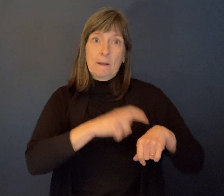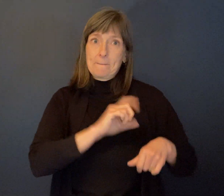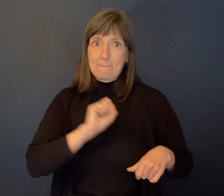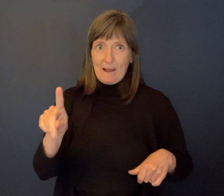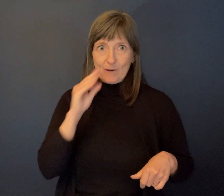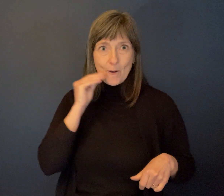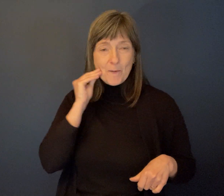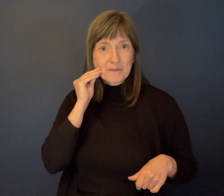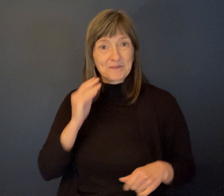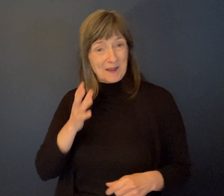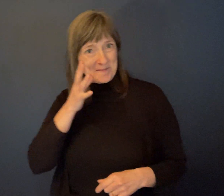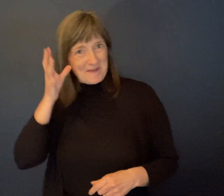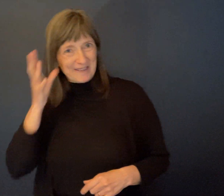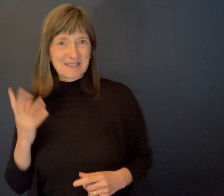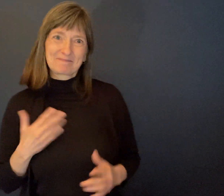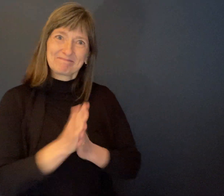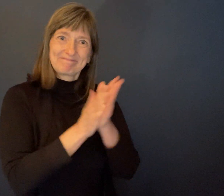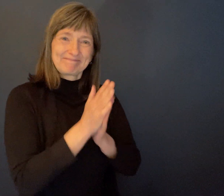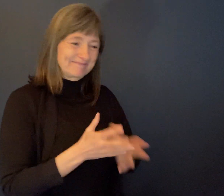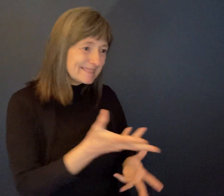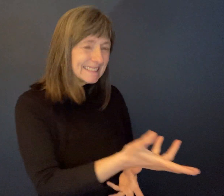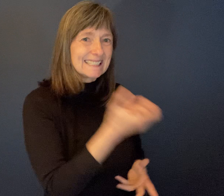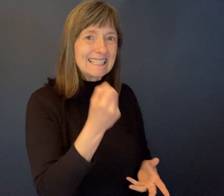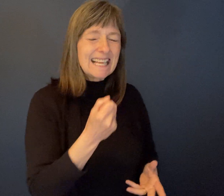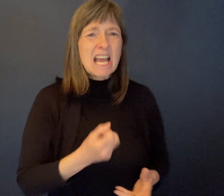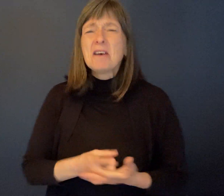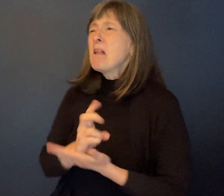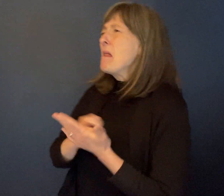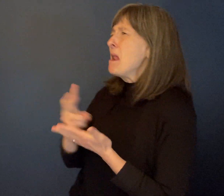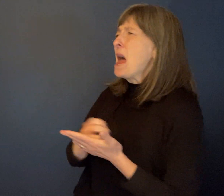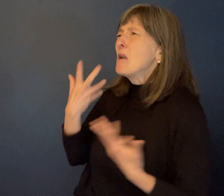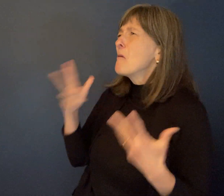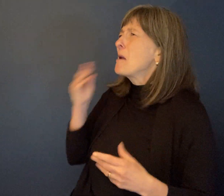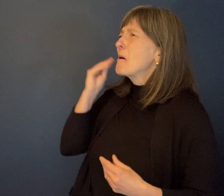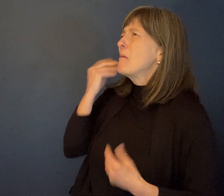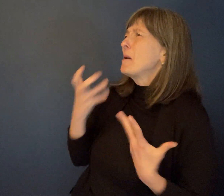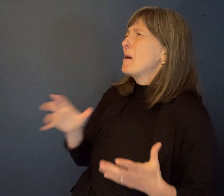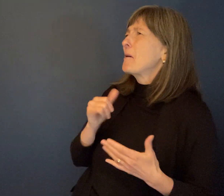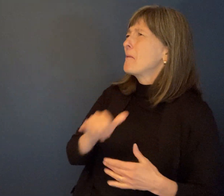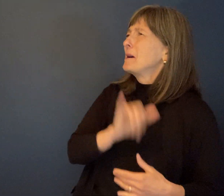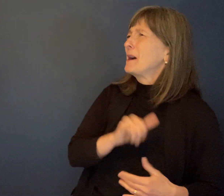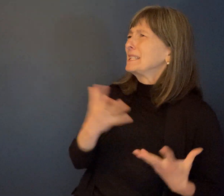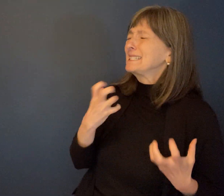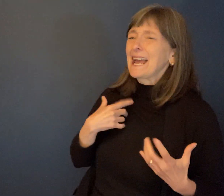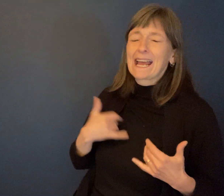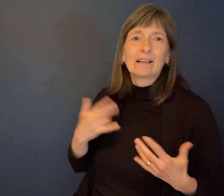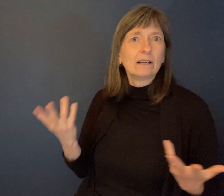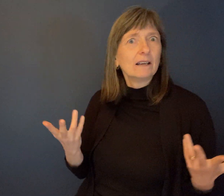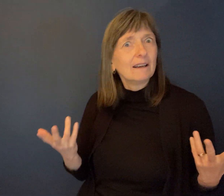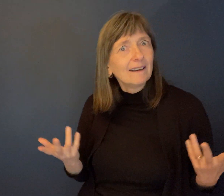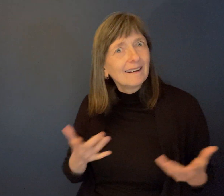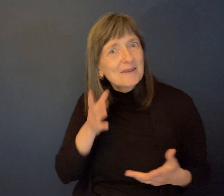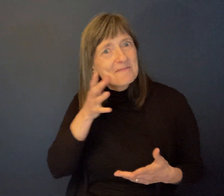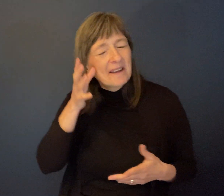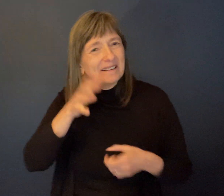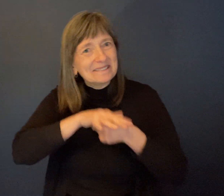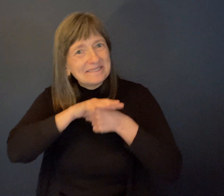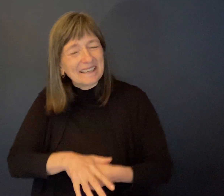Your parents would arrive to take it. You'd screech and bawl because you didn't want to go home. Once again, very difficult. Lots